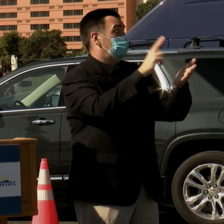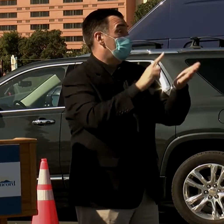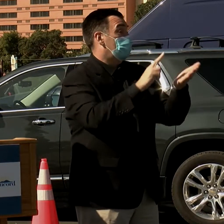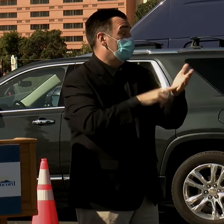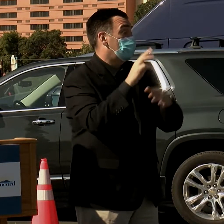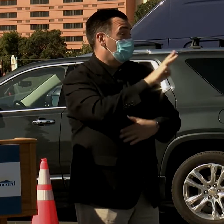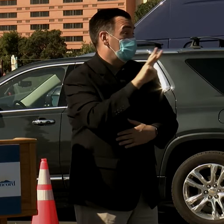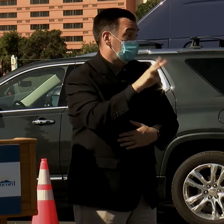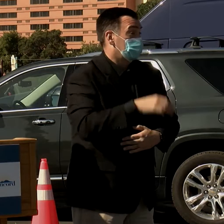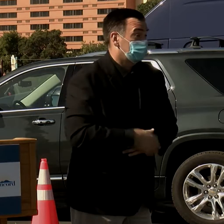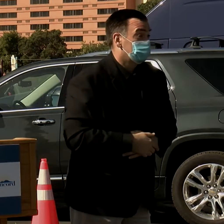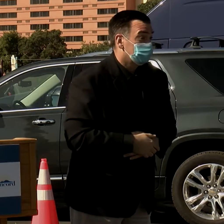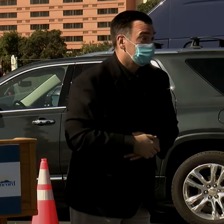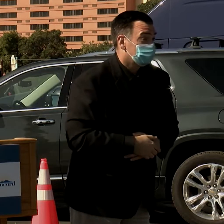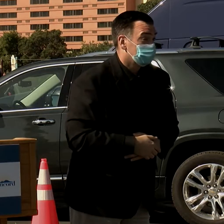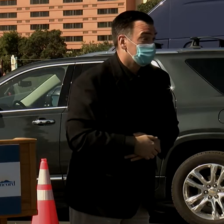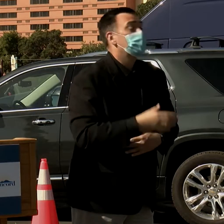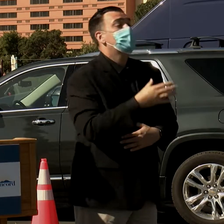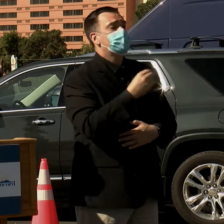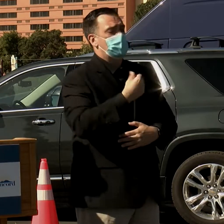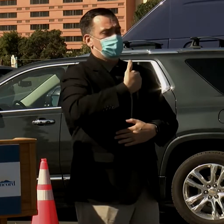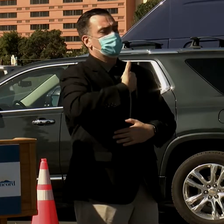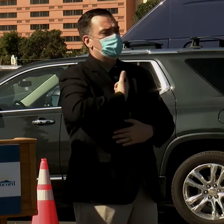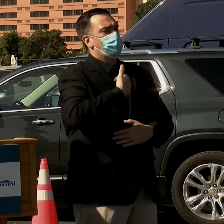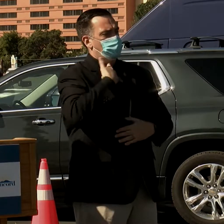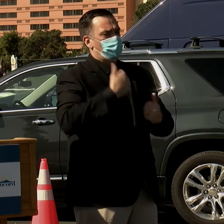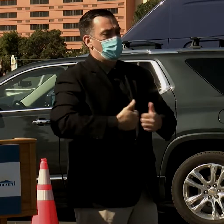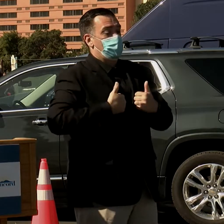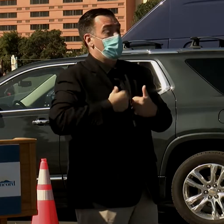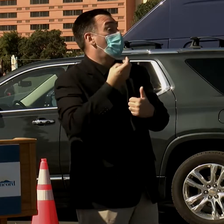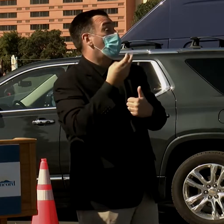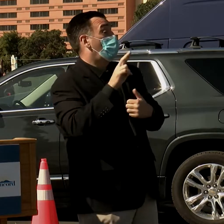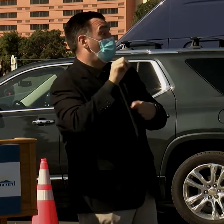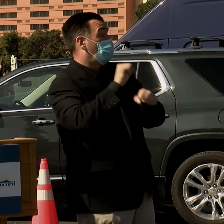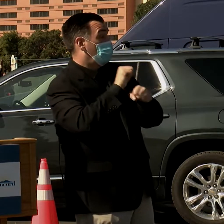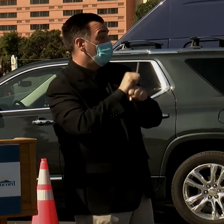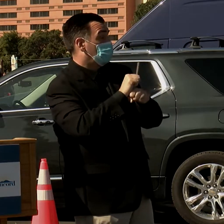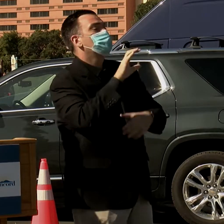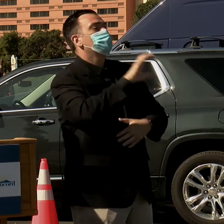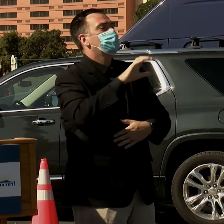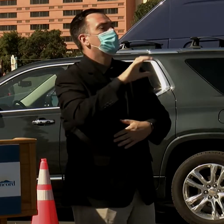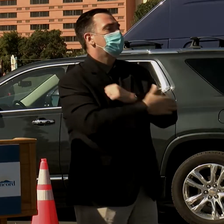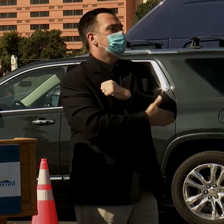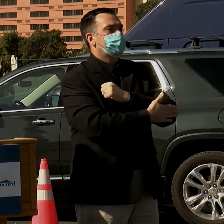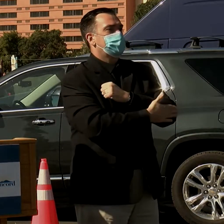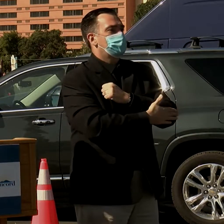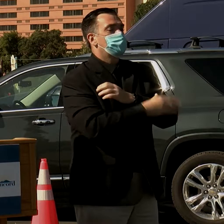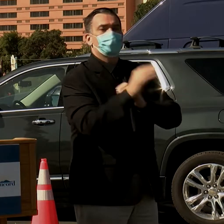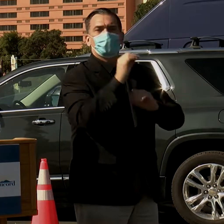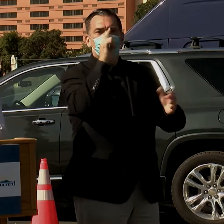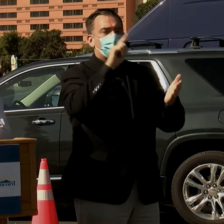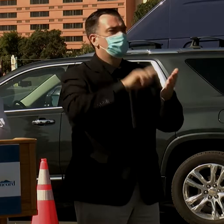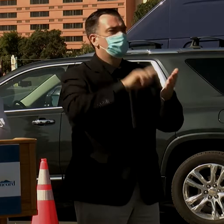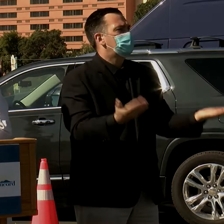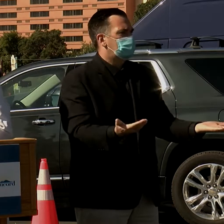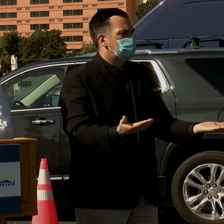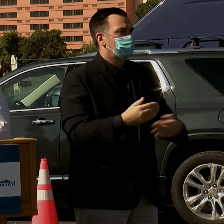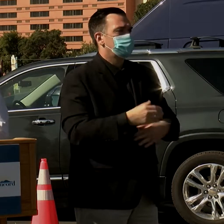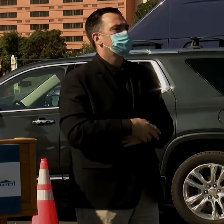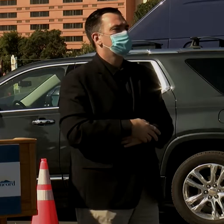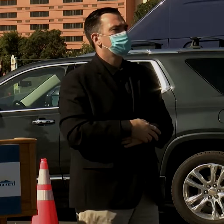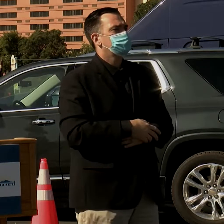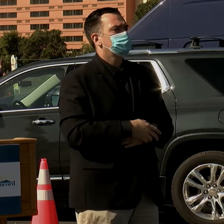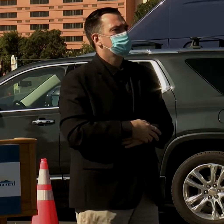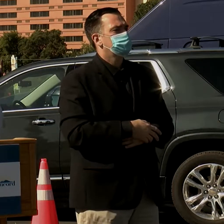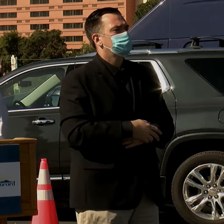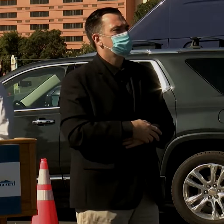our vaccine form and self-certify that they'll live and work in Contra Costa County. I don't know about Kaiser if you want